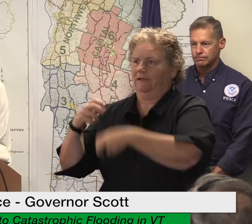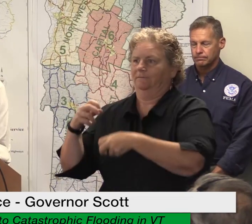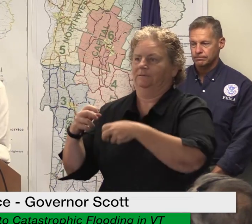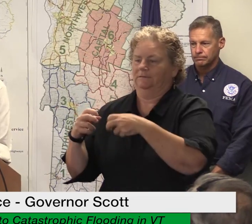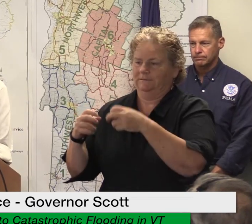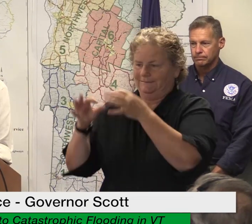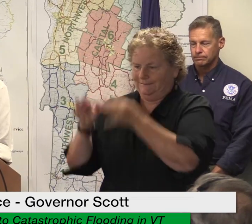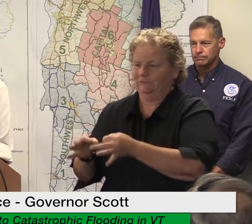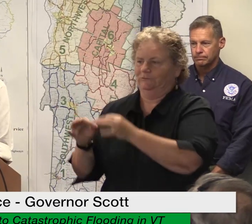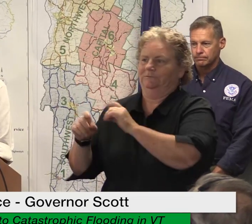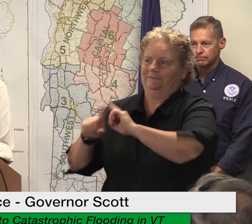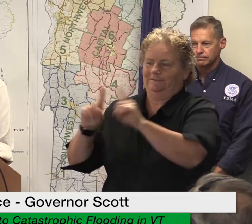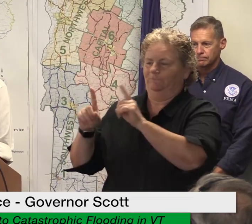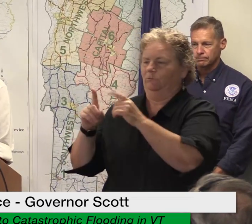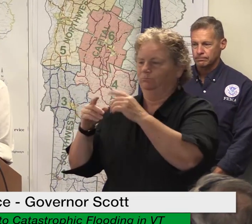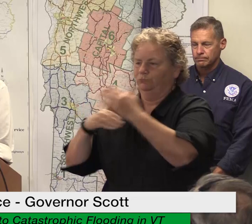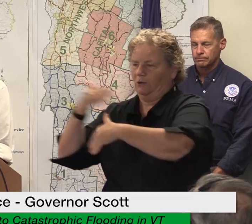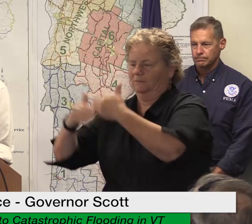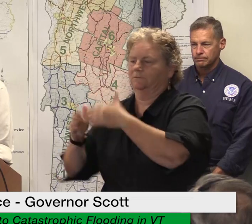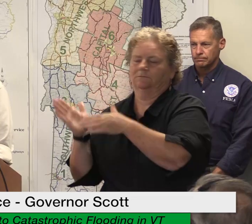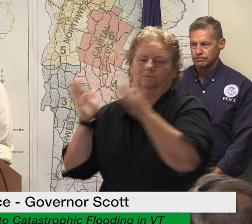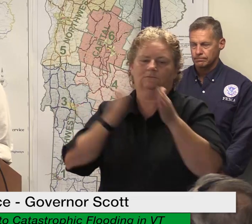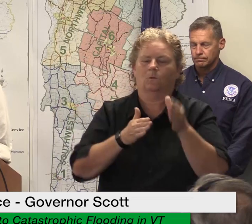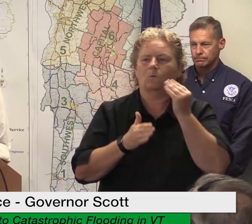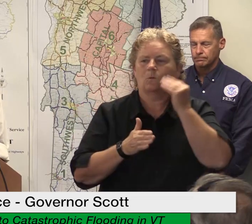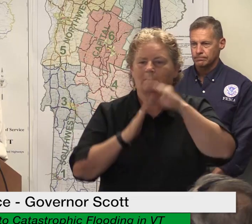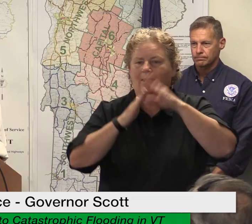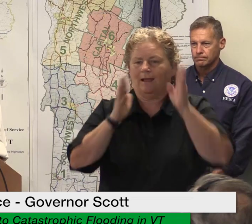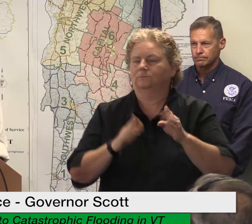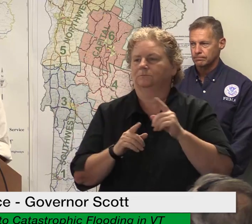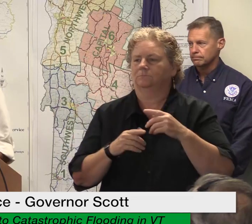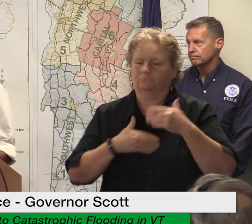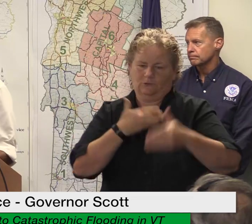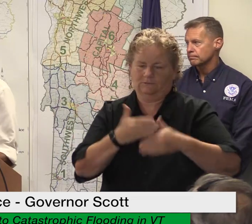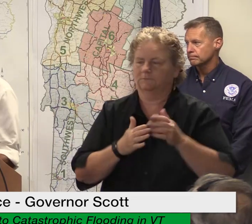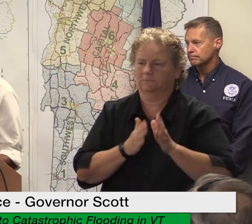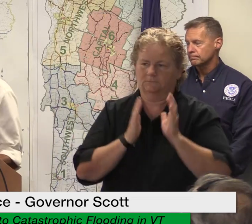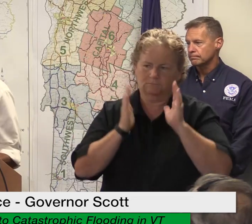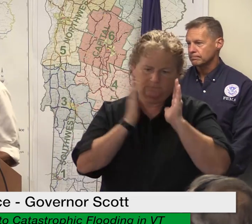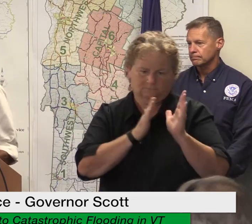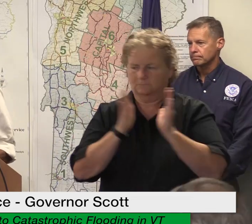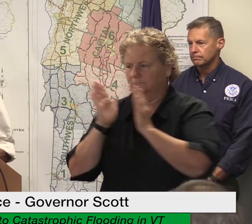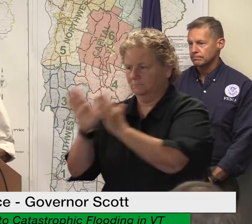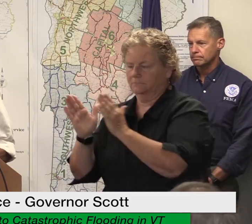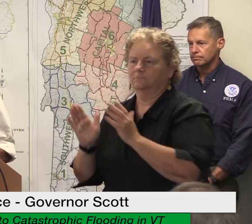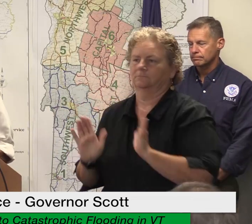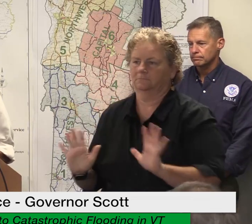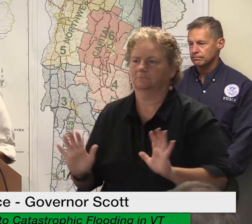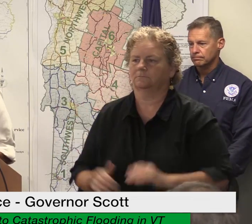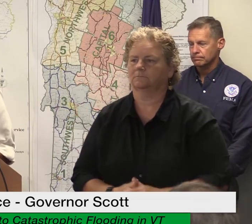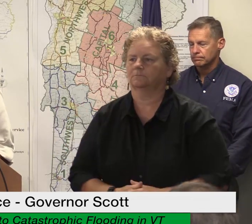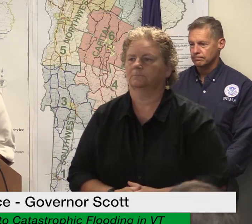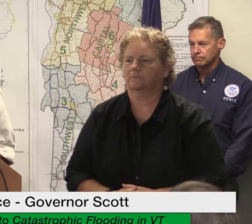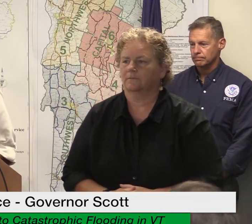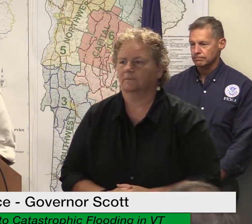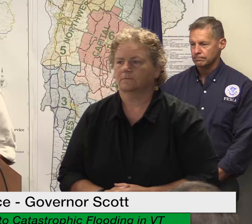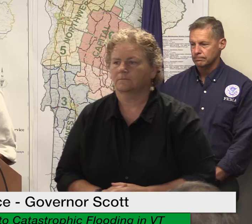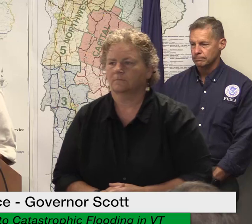employees back to work and take care of their customers and some are wondering whether it's worth reopening at all